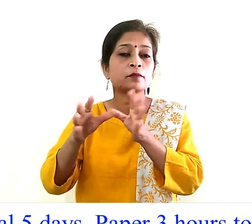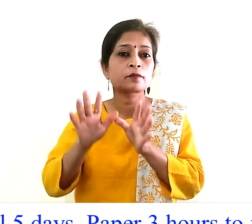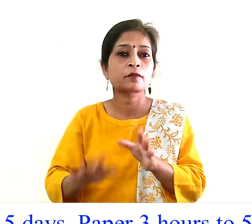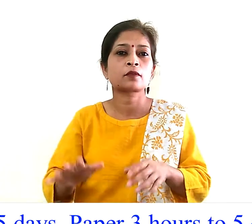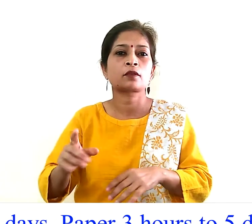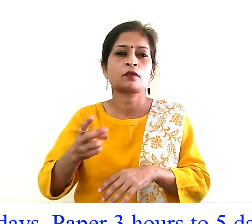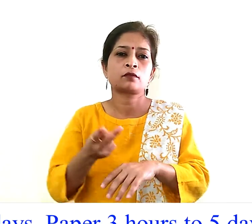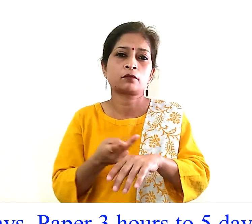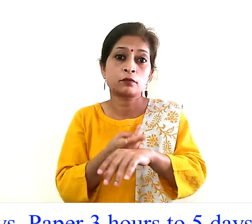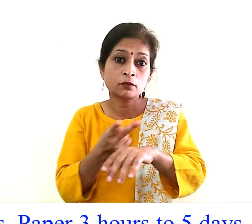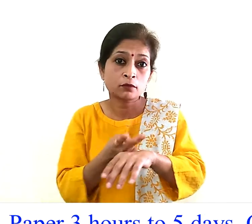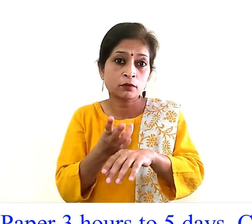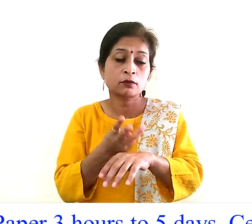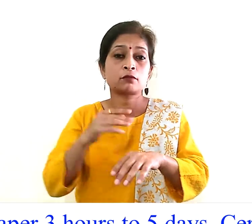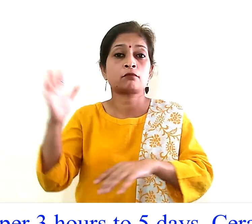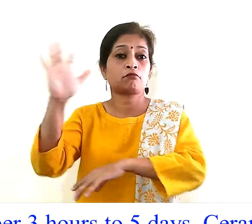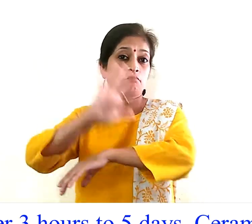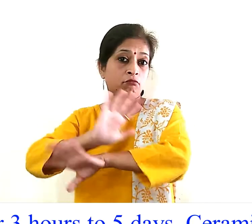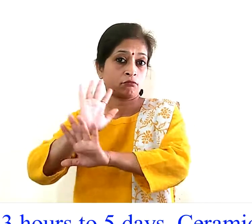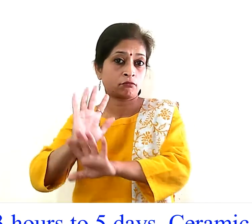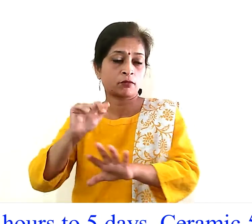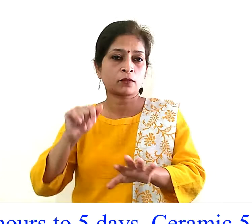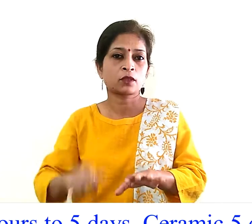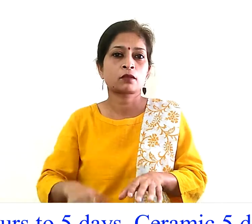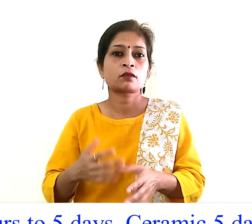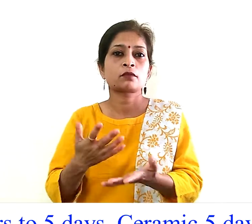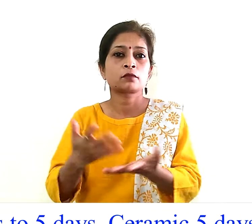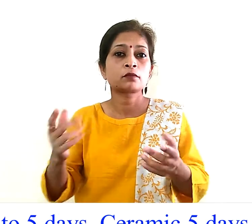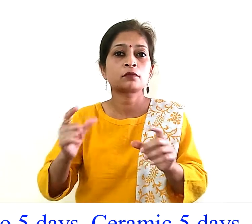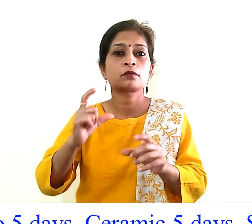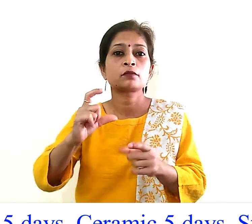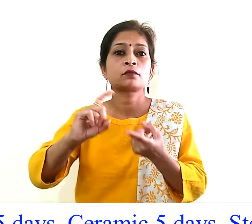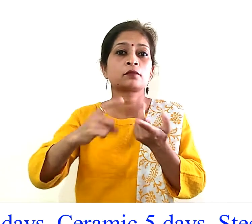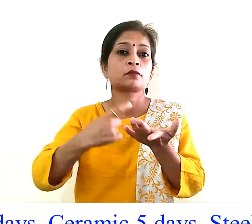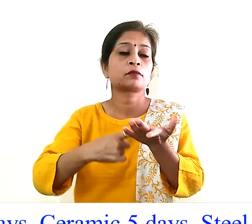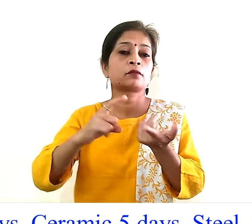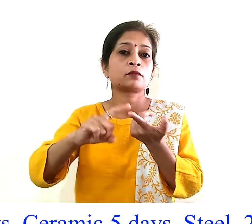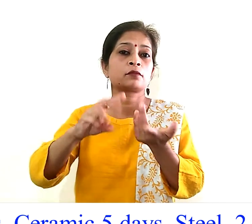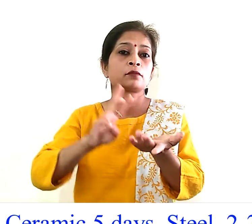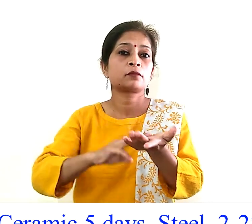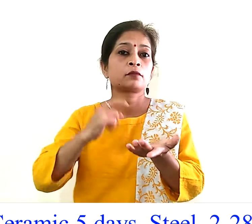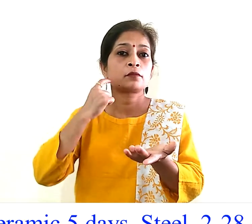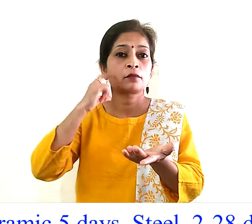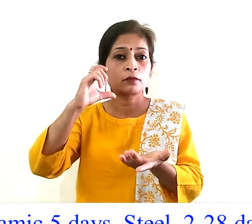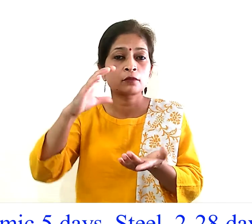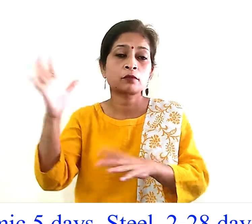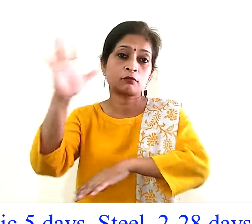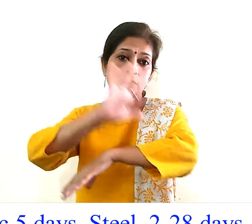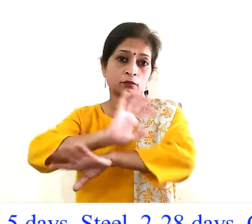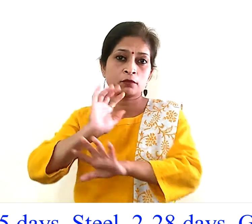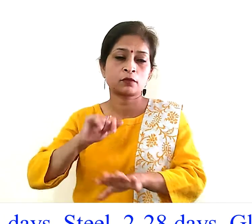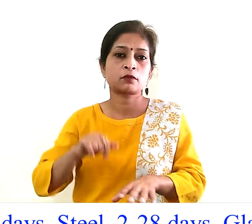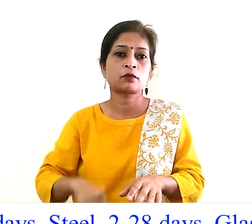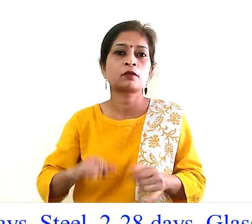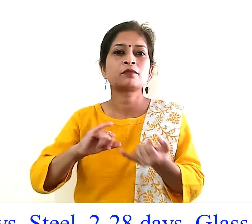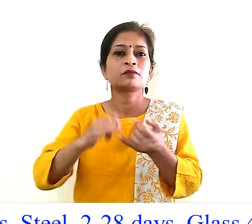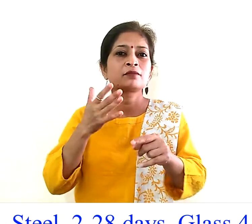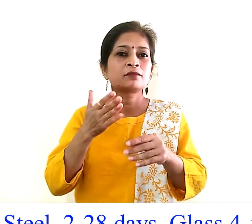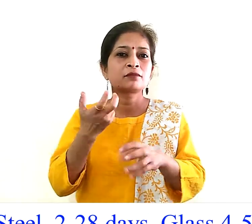3 hours to 5 days surface ceramic time duration 5 days surface steel time duration